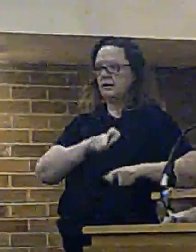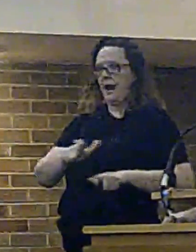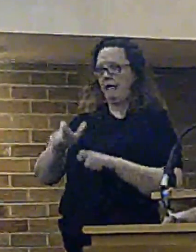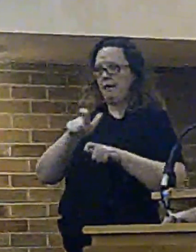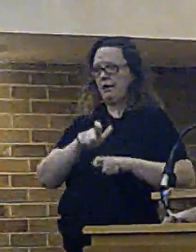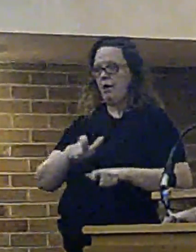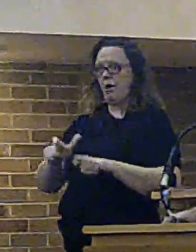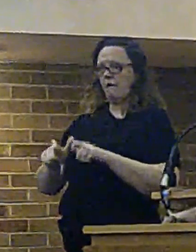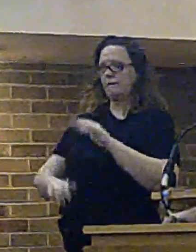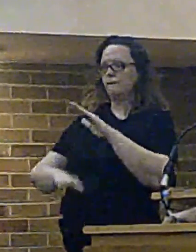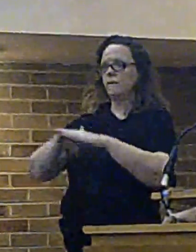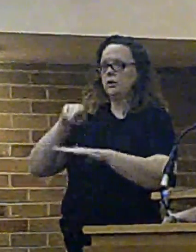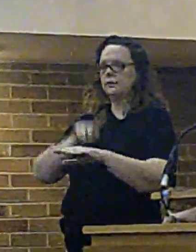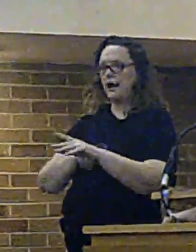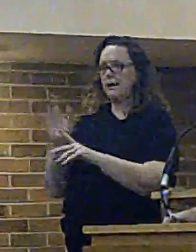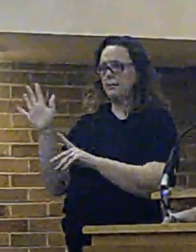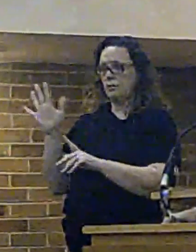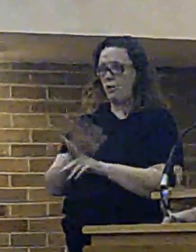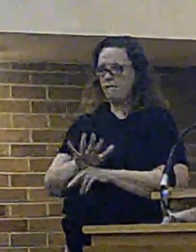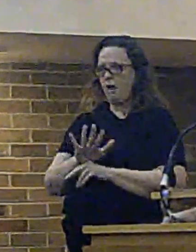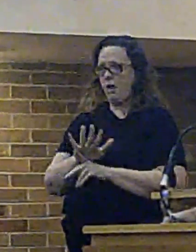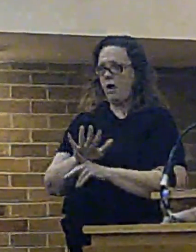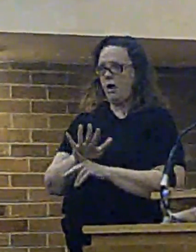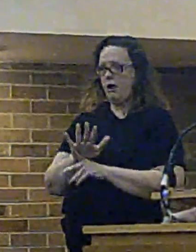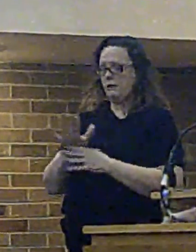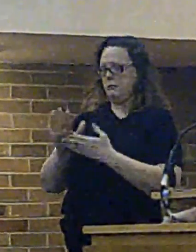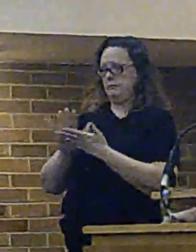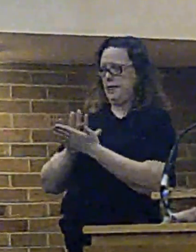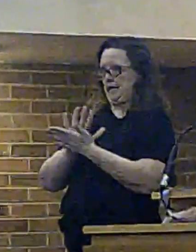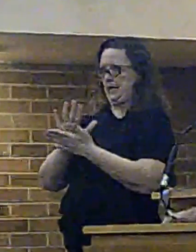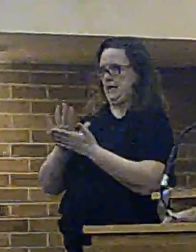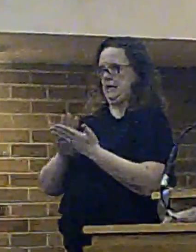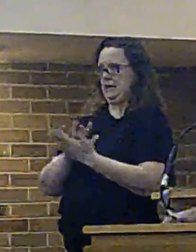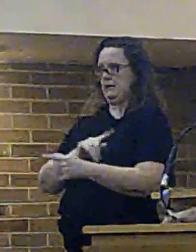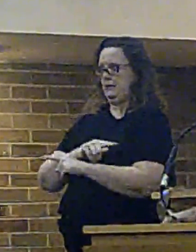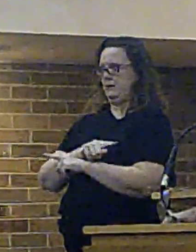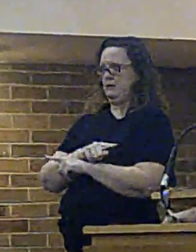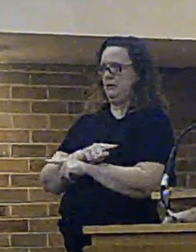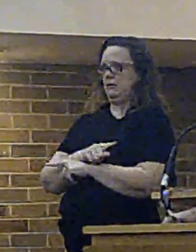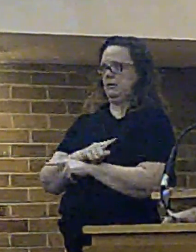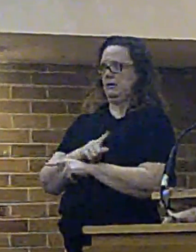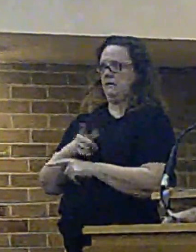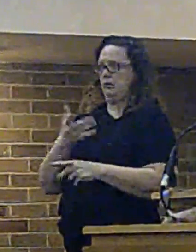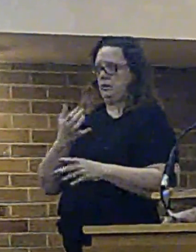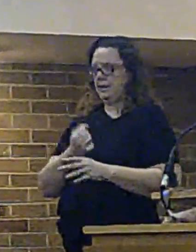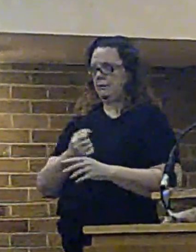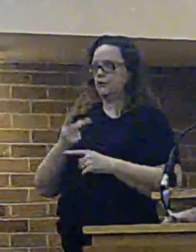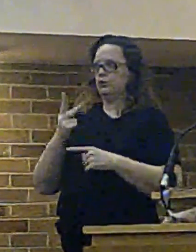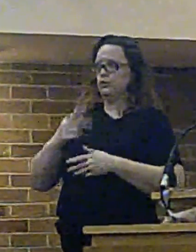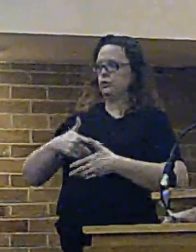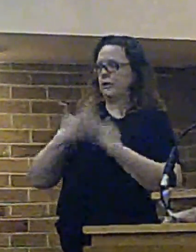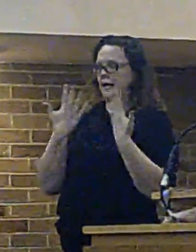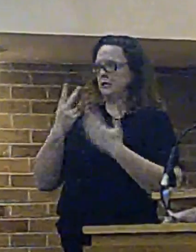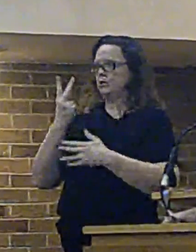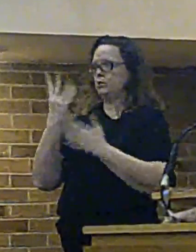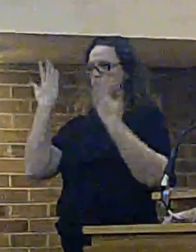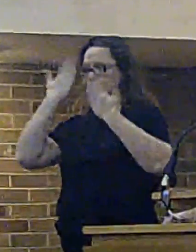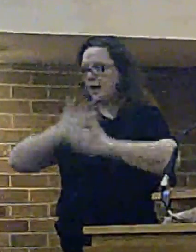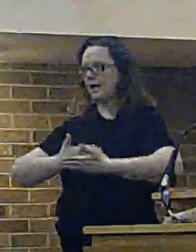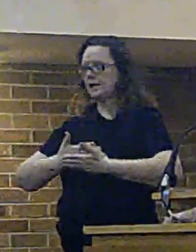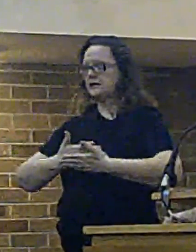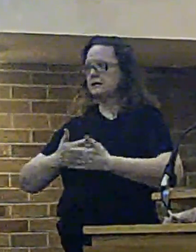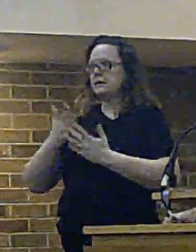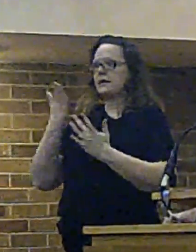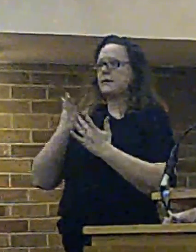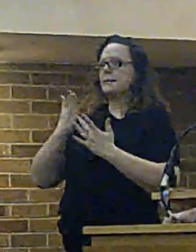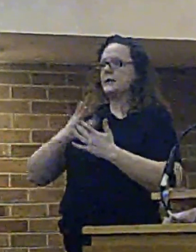retained cover and what that is very simply is if you accept our staff through two days, two nights and have four days off on the middle